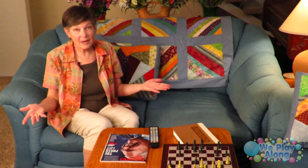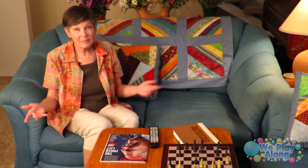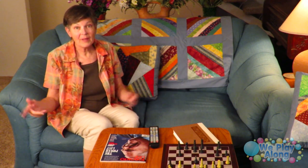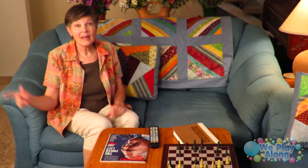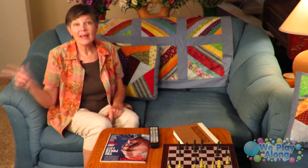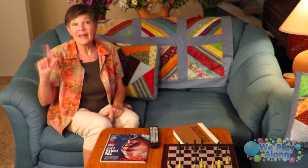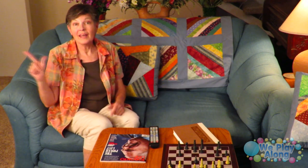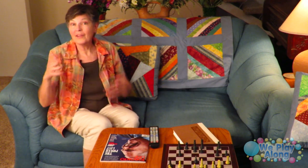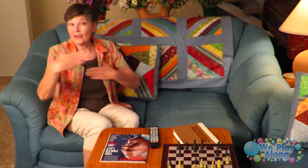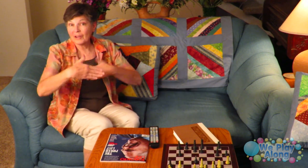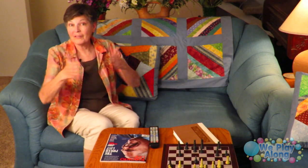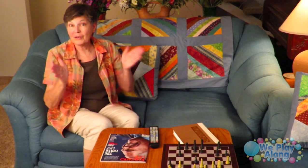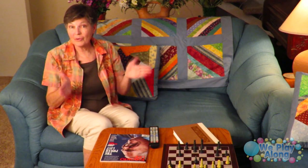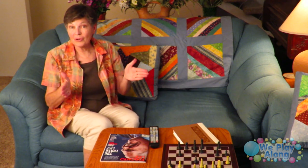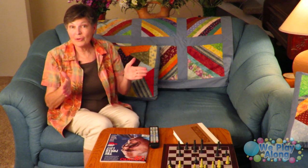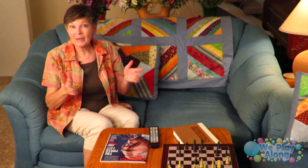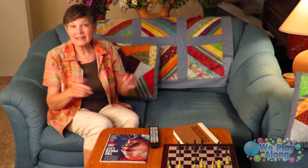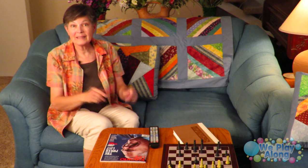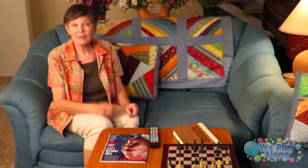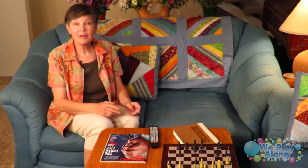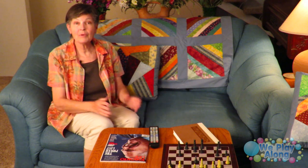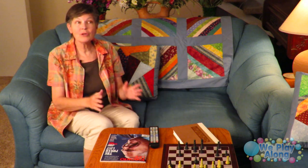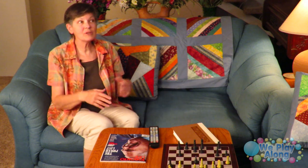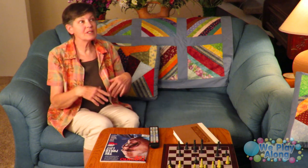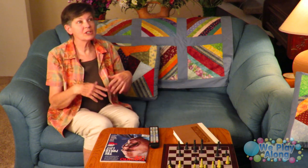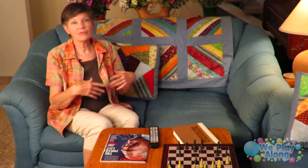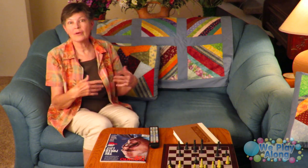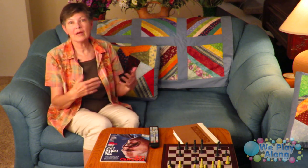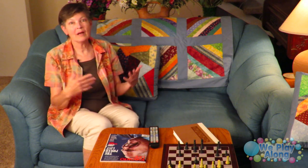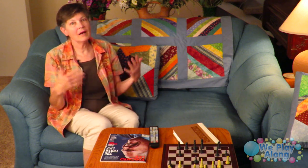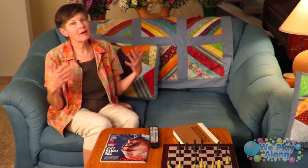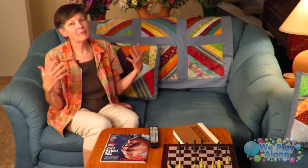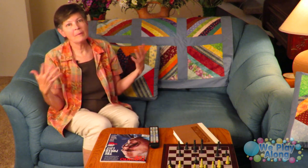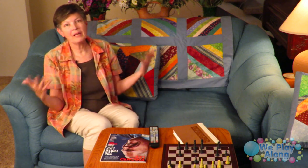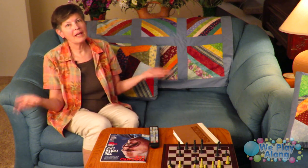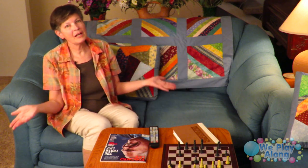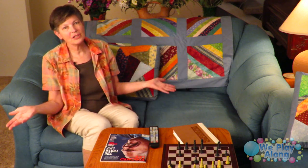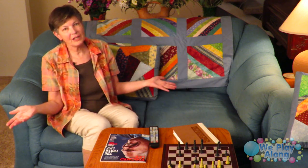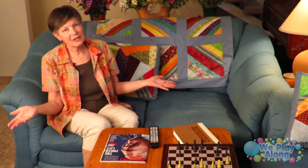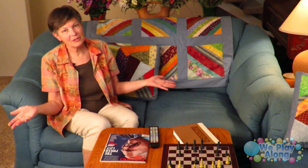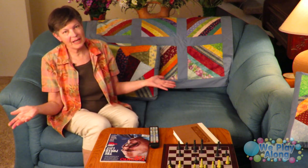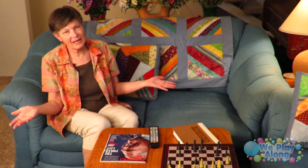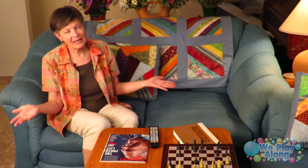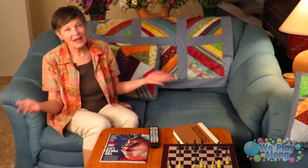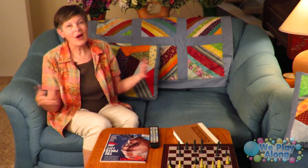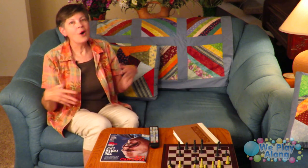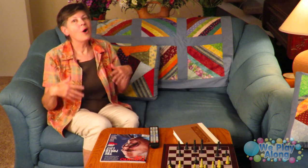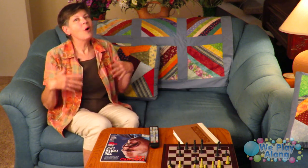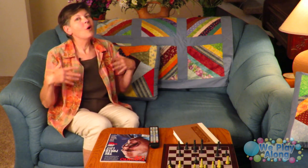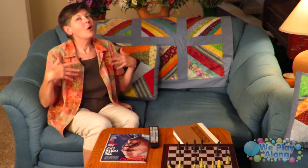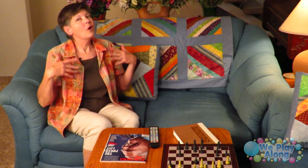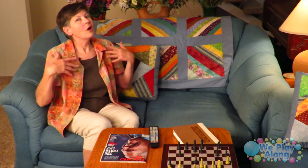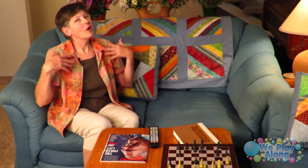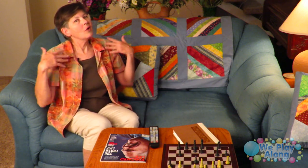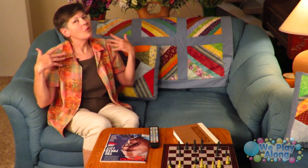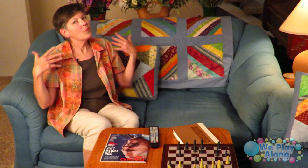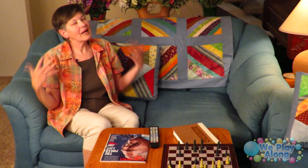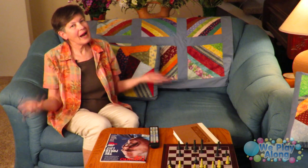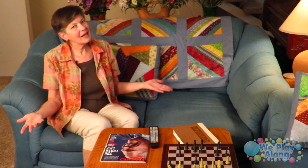in their living room and some people use it just for maybe an occasional entertaining we kind